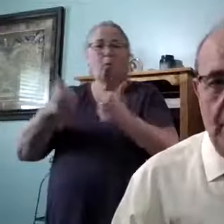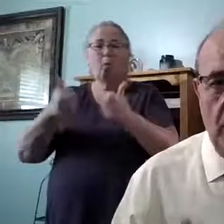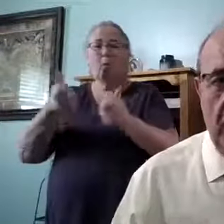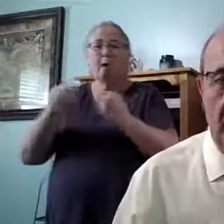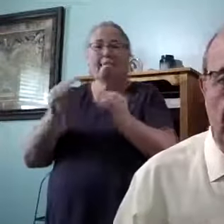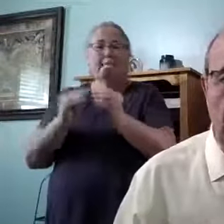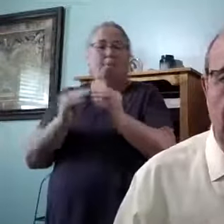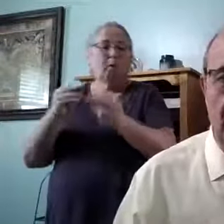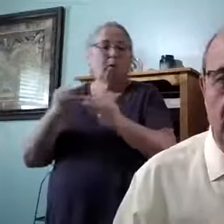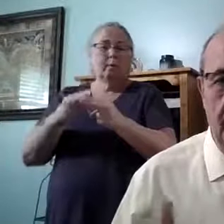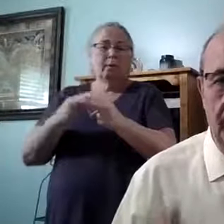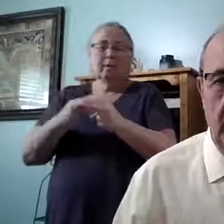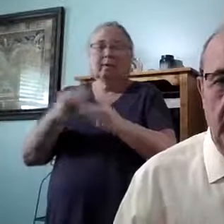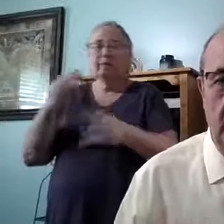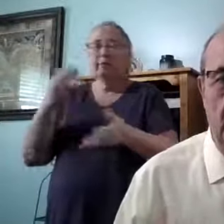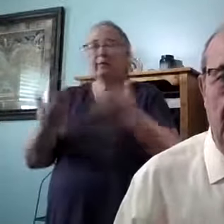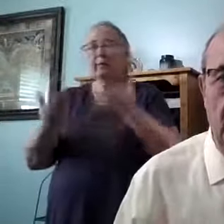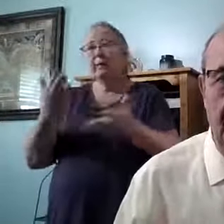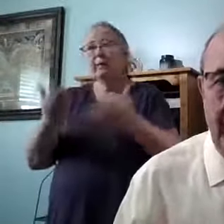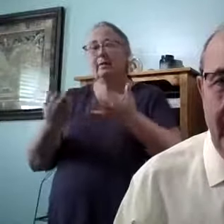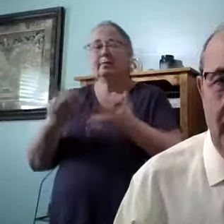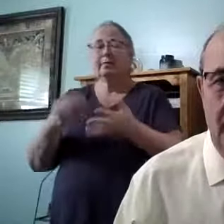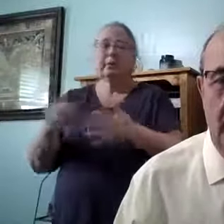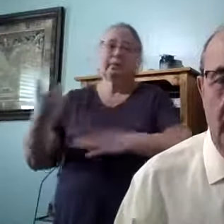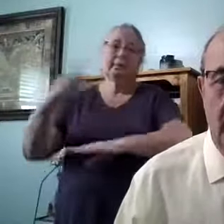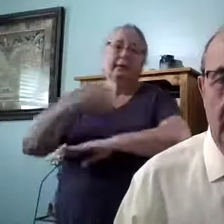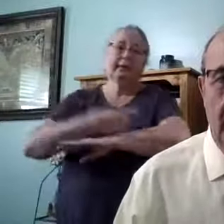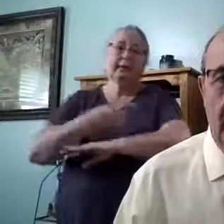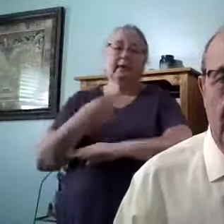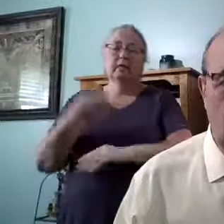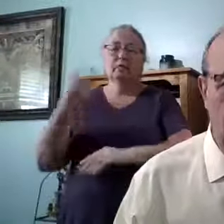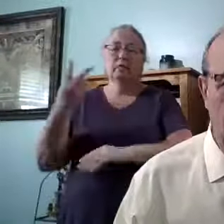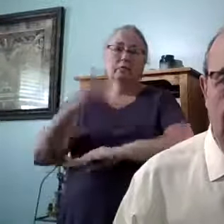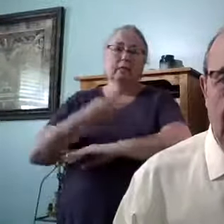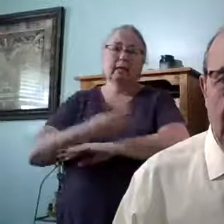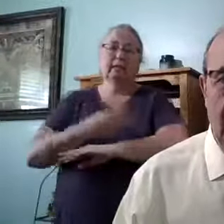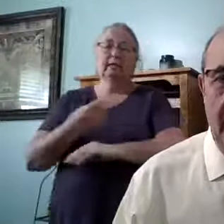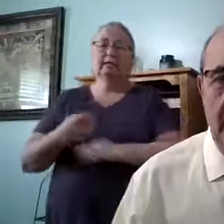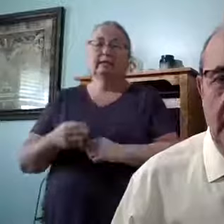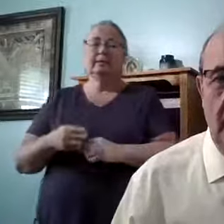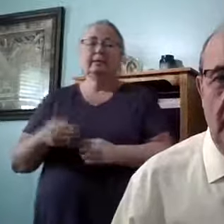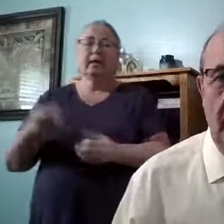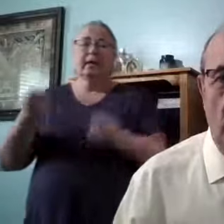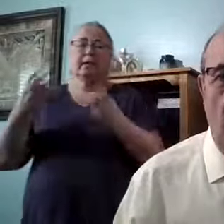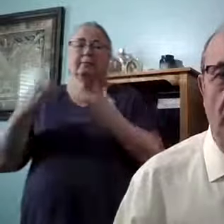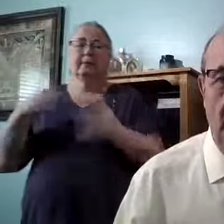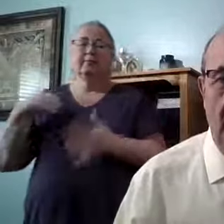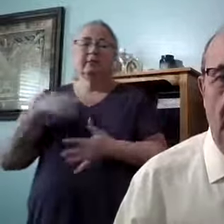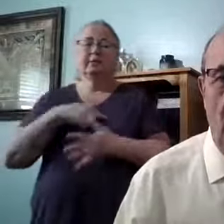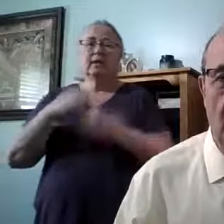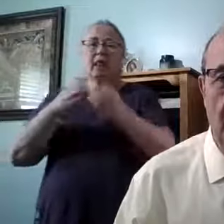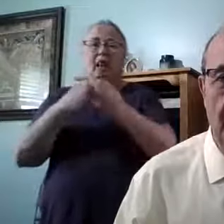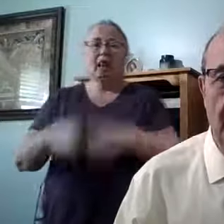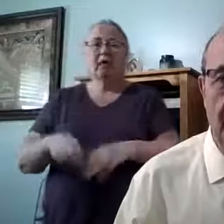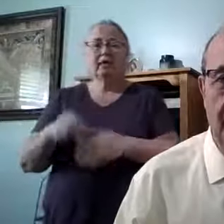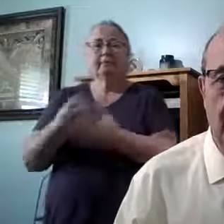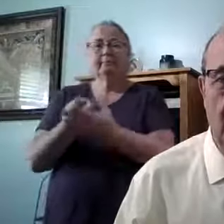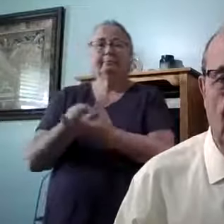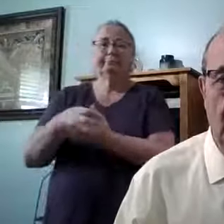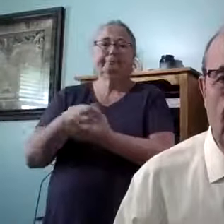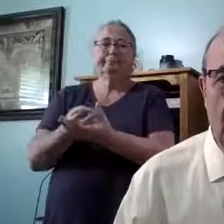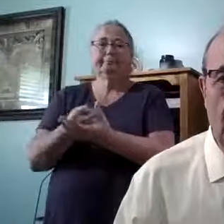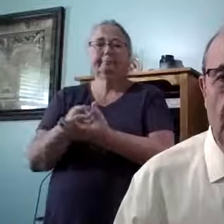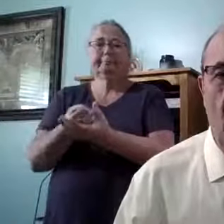be more than brief. It could be for a day or two. How many of us have lost sleep over something?